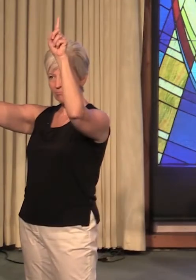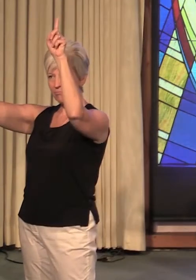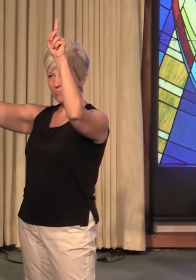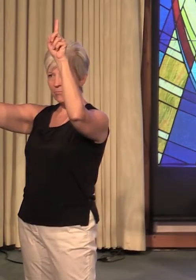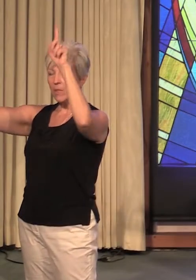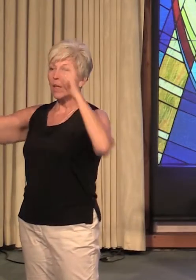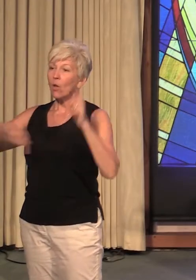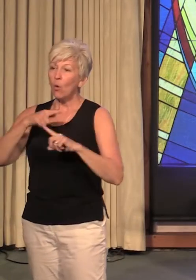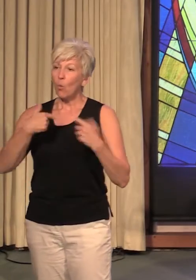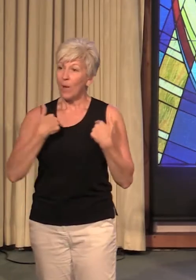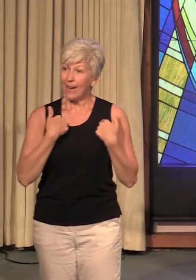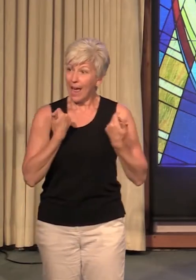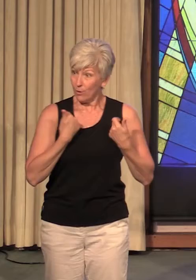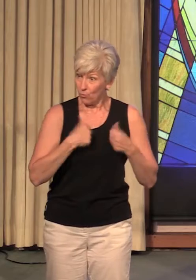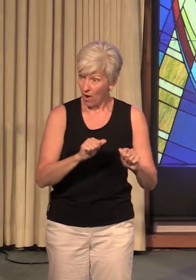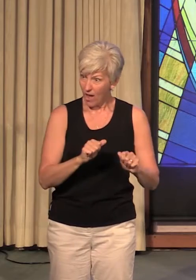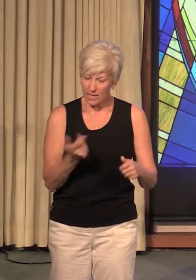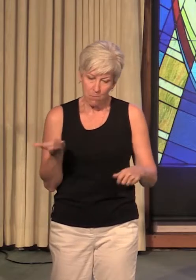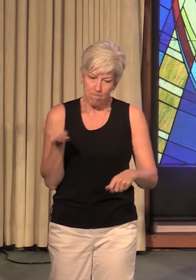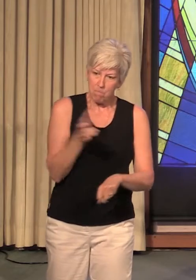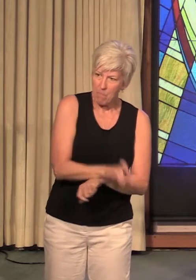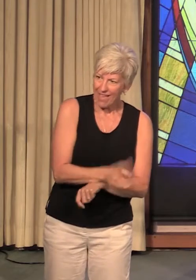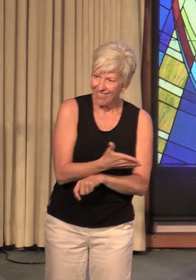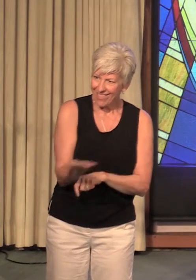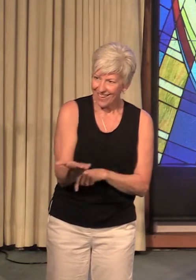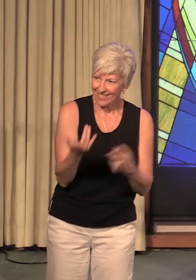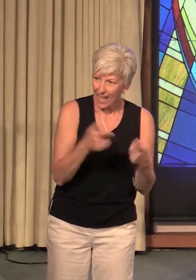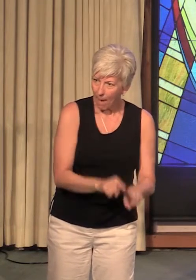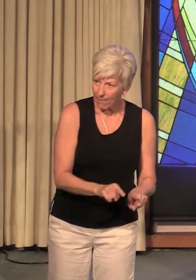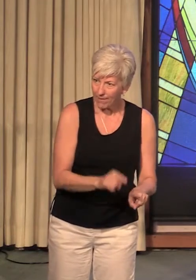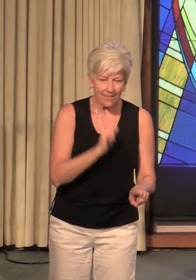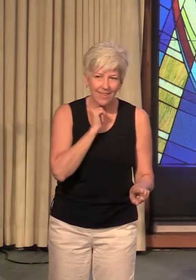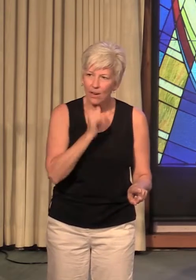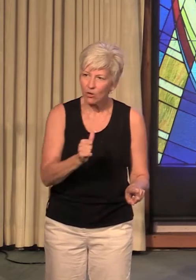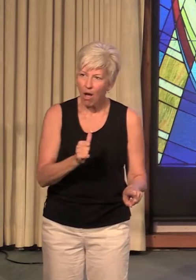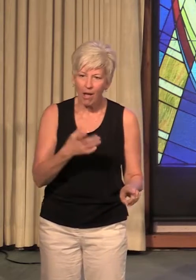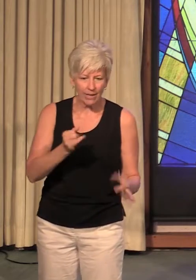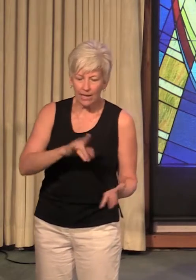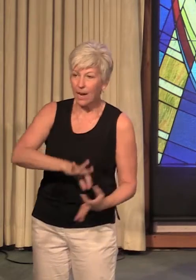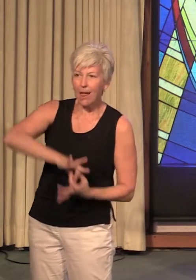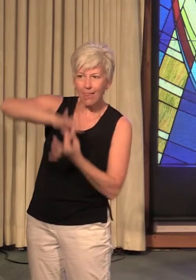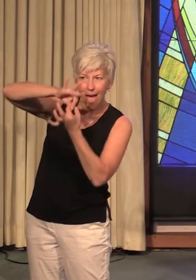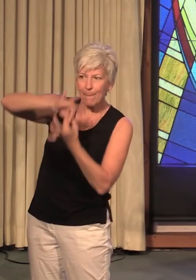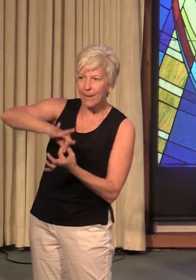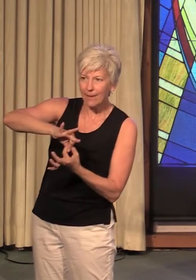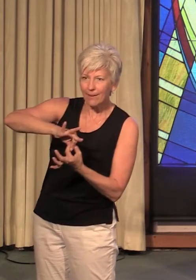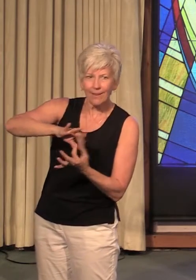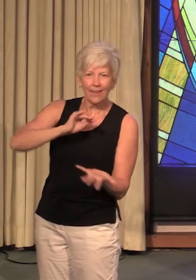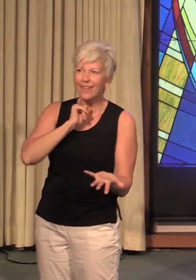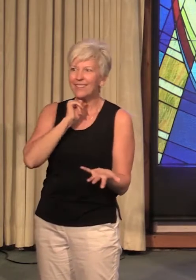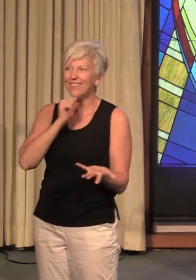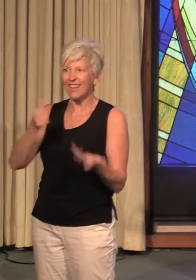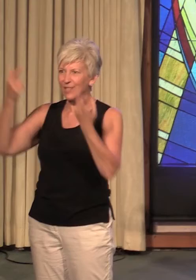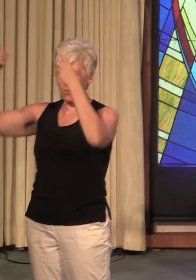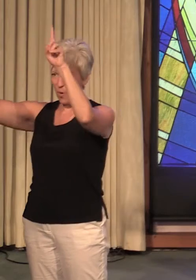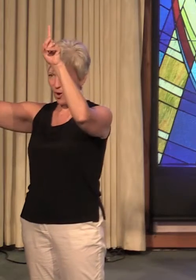when I try to make things happen that are not in alignment with those principles, it doesn't work.